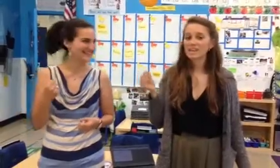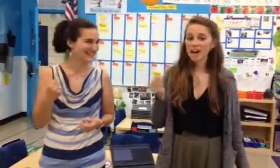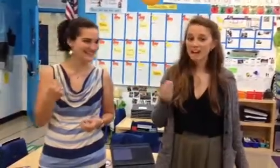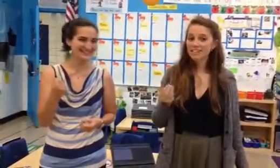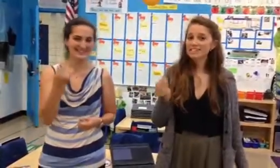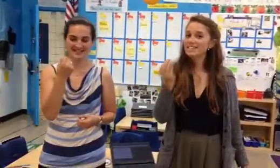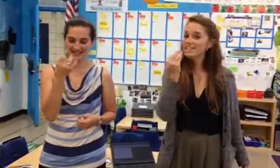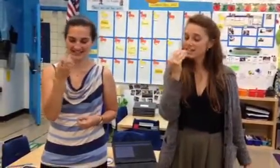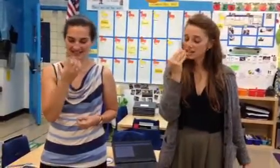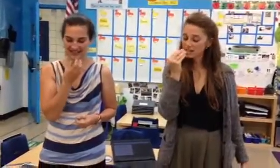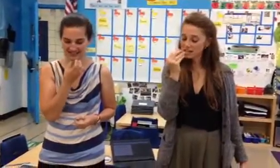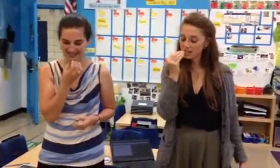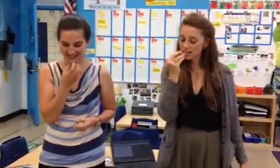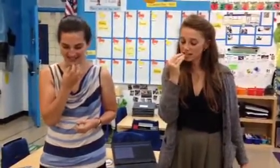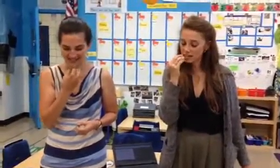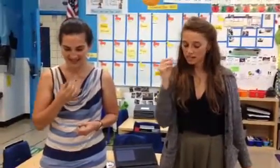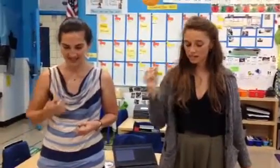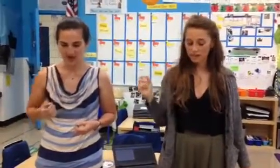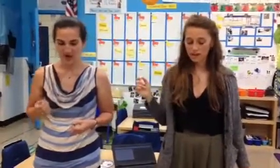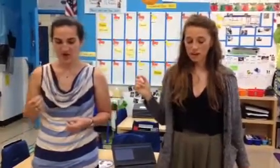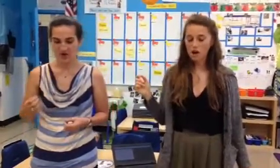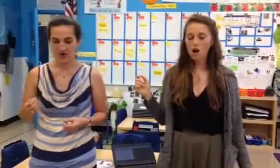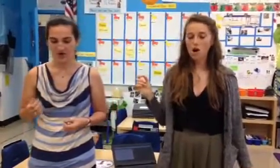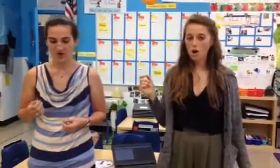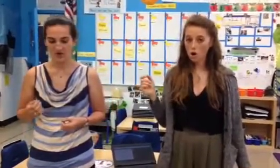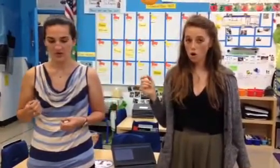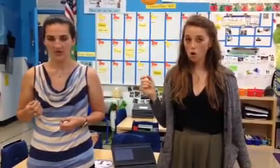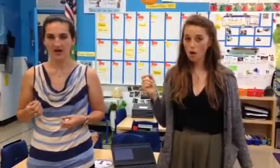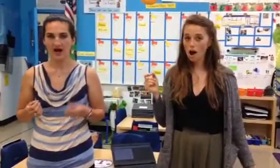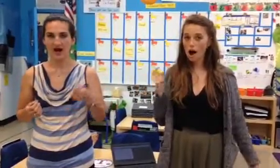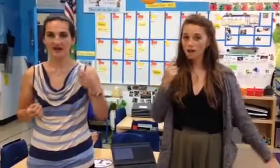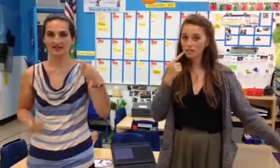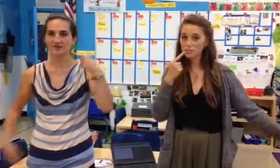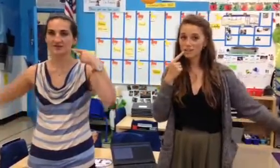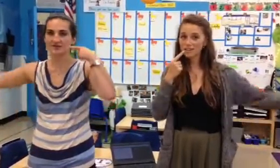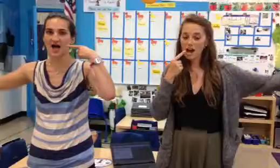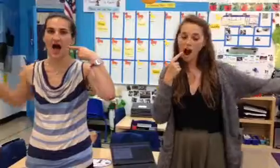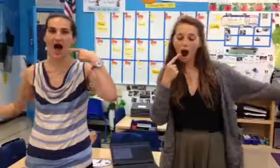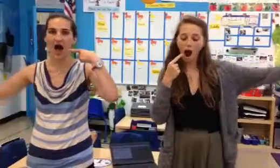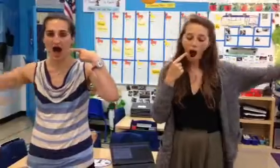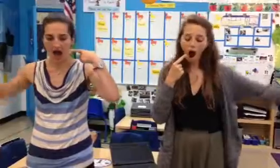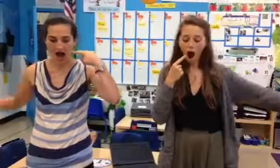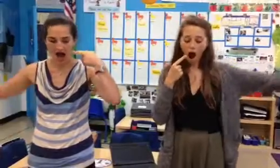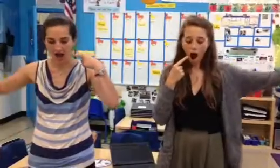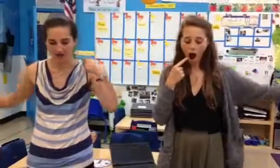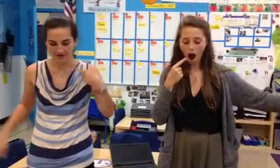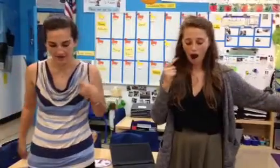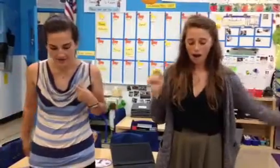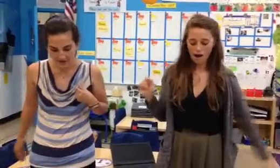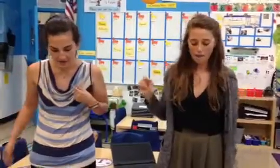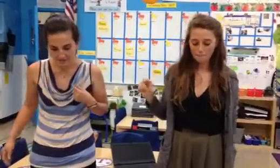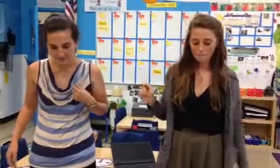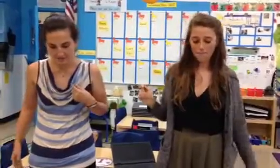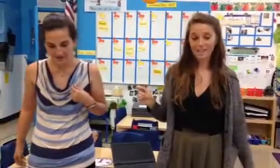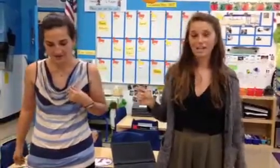nuts, n. O, octopus, a. P,